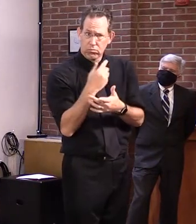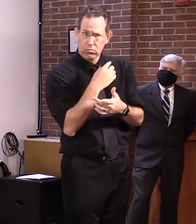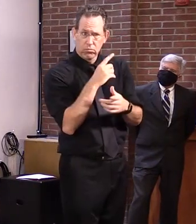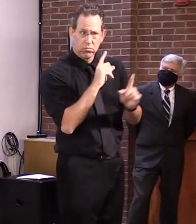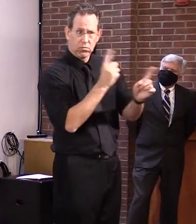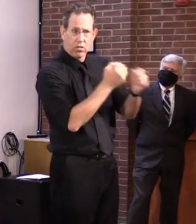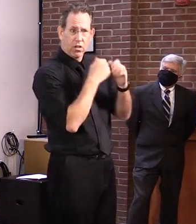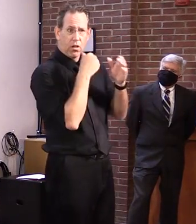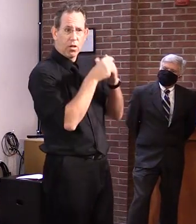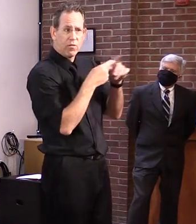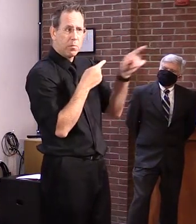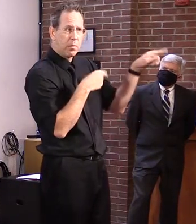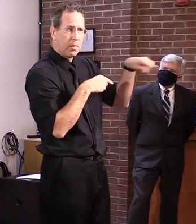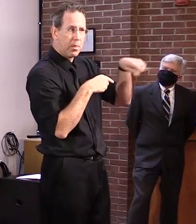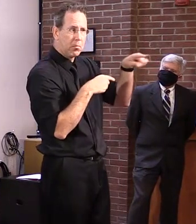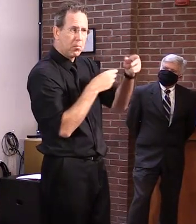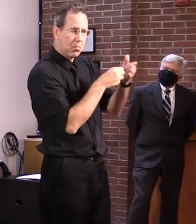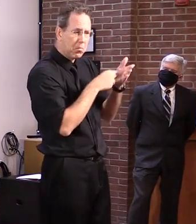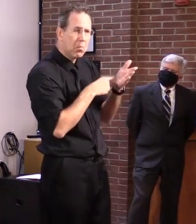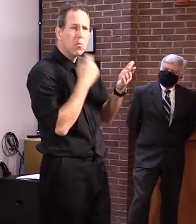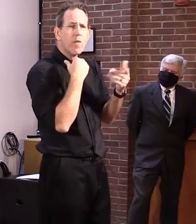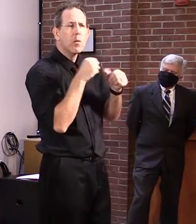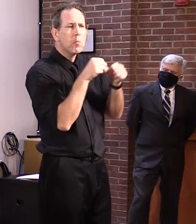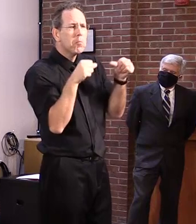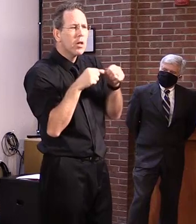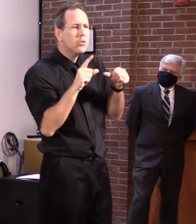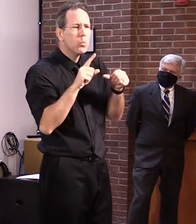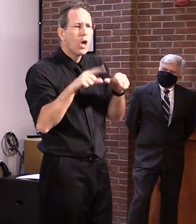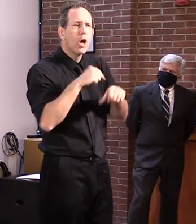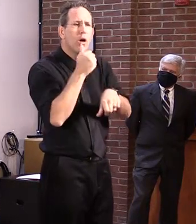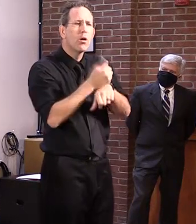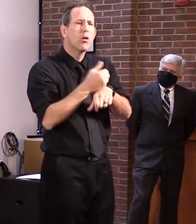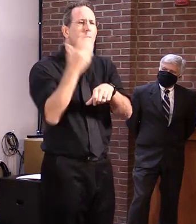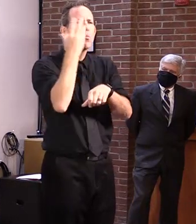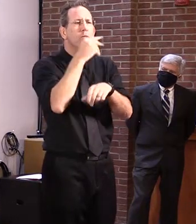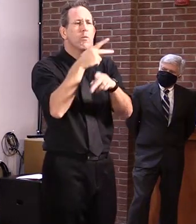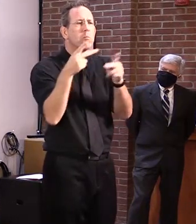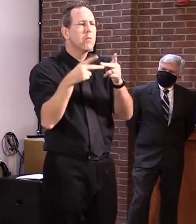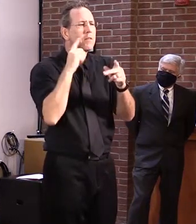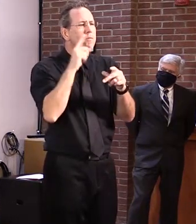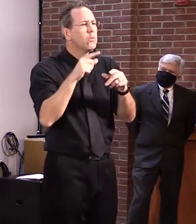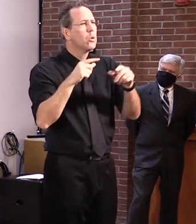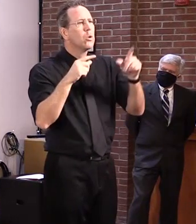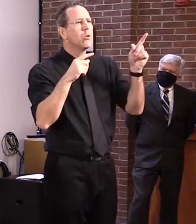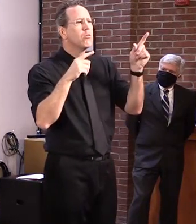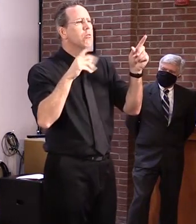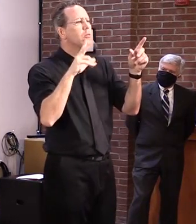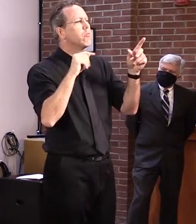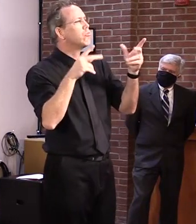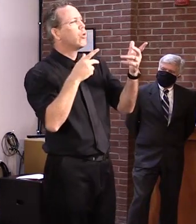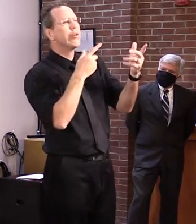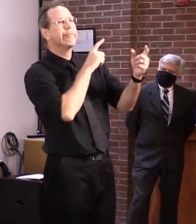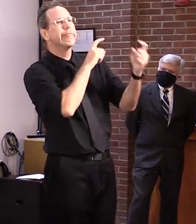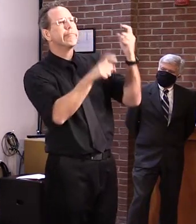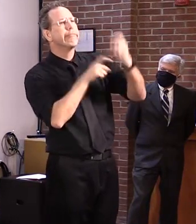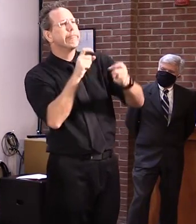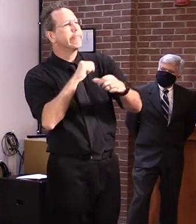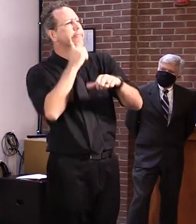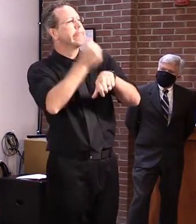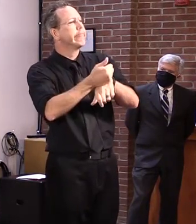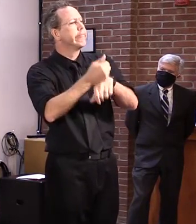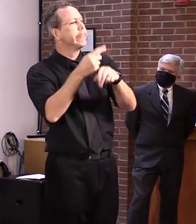location of natural beauty and any statues that Vermont might provide for such a location? Um,